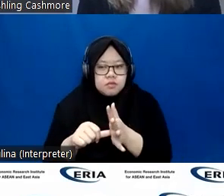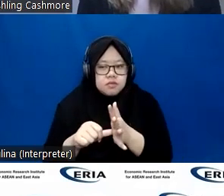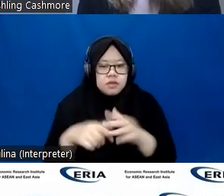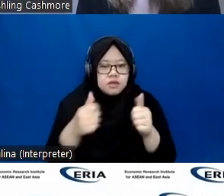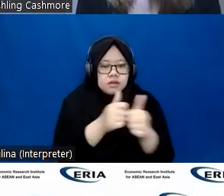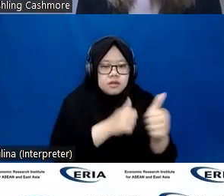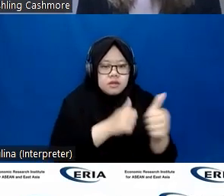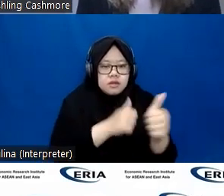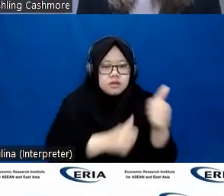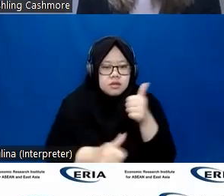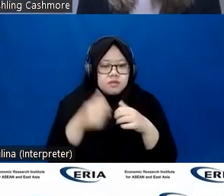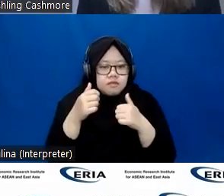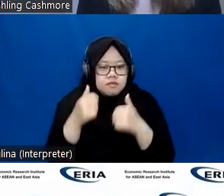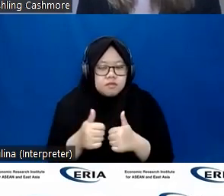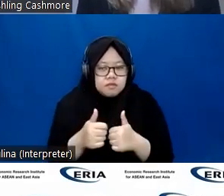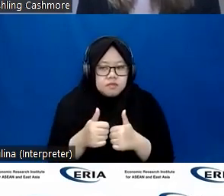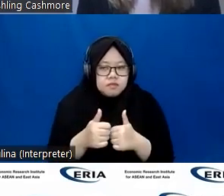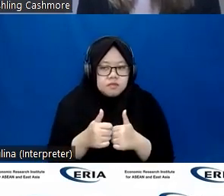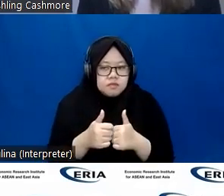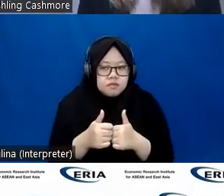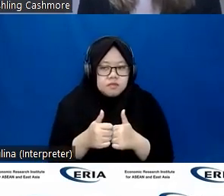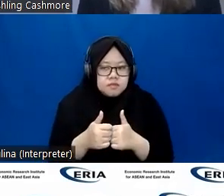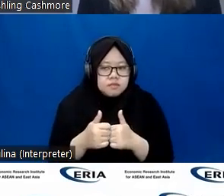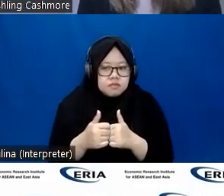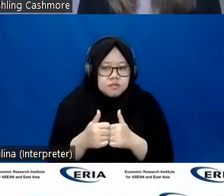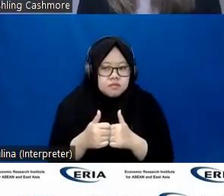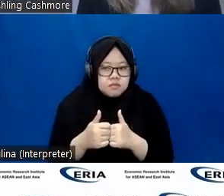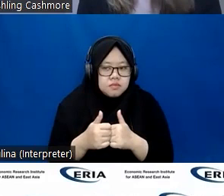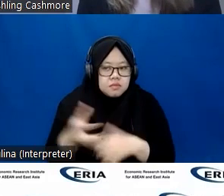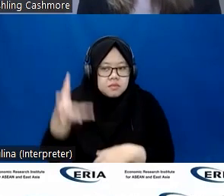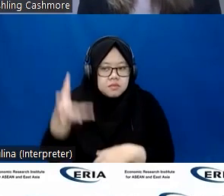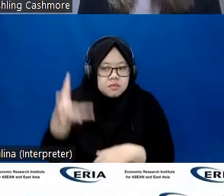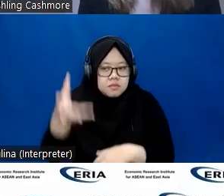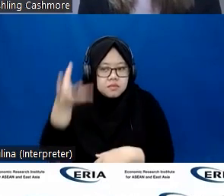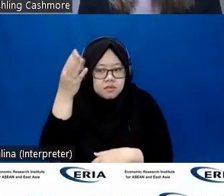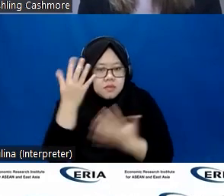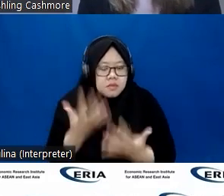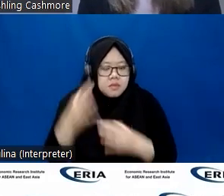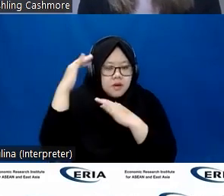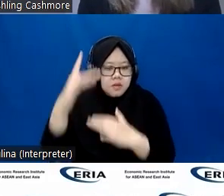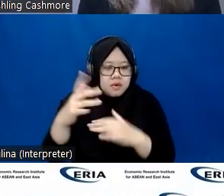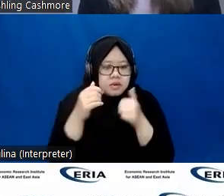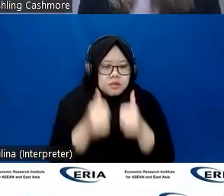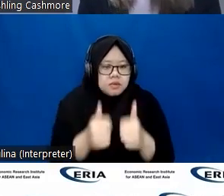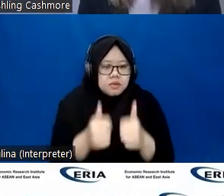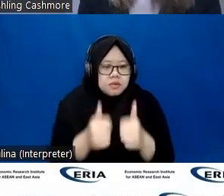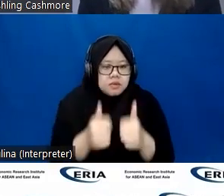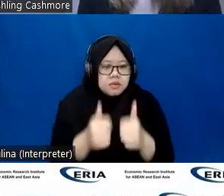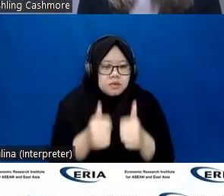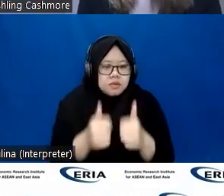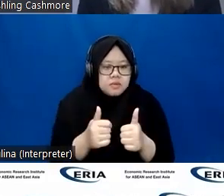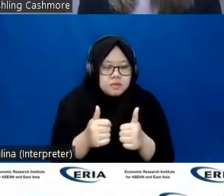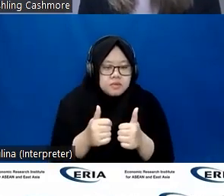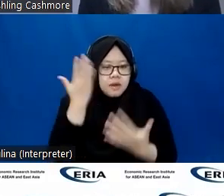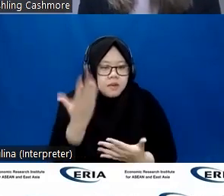consult and that can be tracked to understand which accommodations were consulted and see how the person used them and